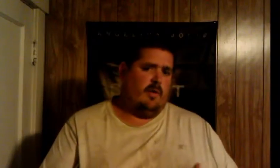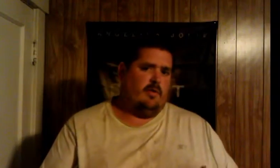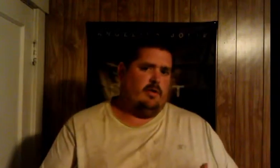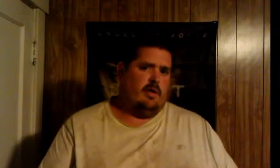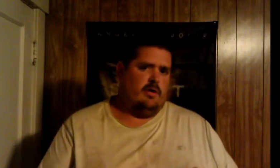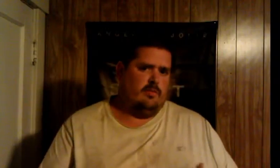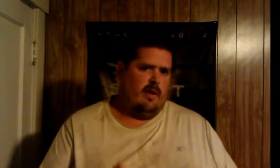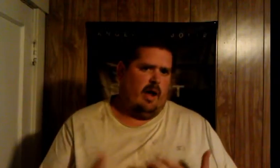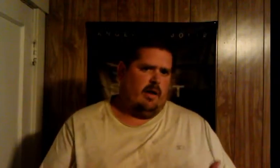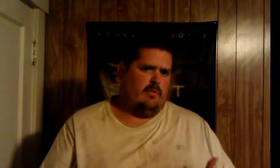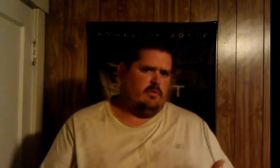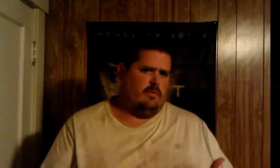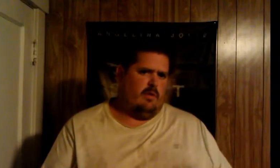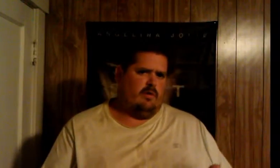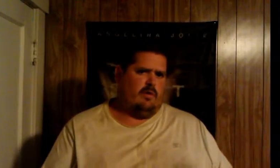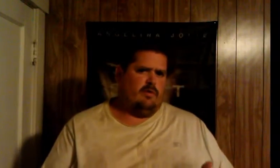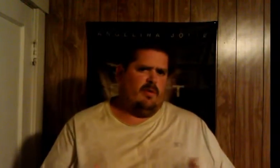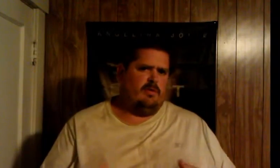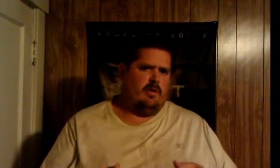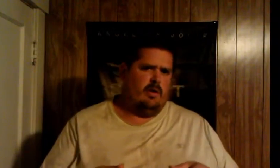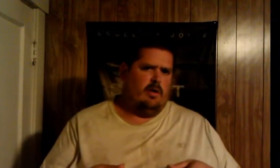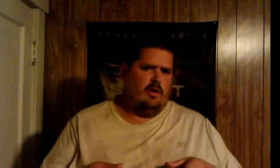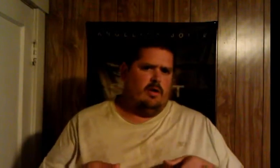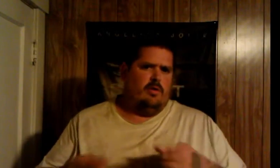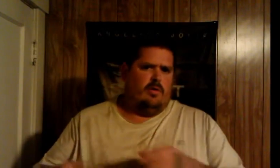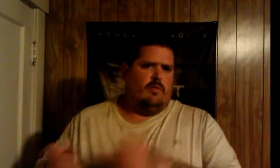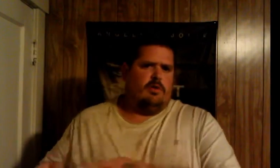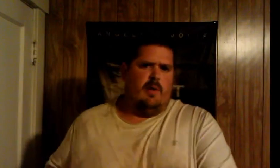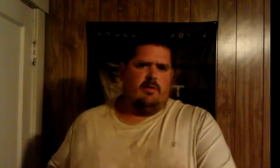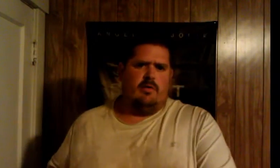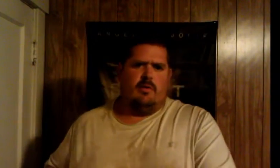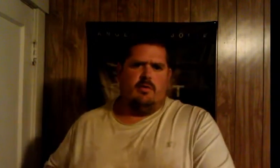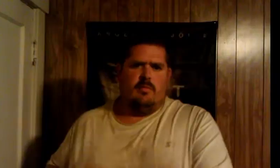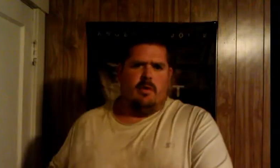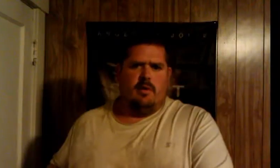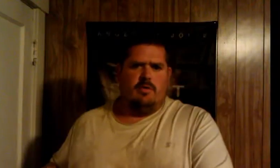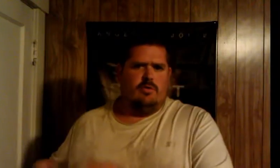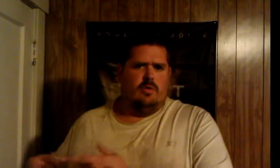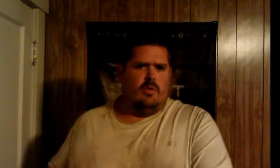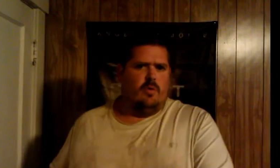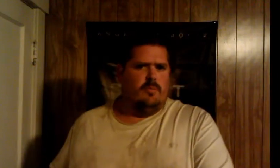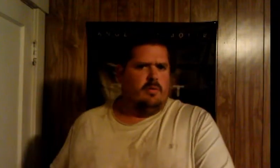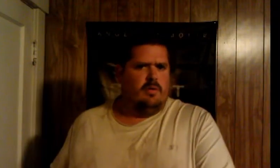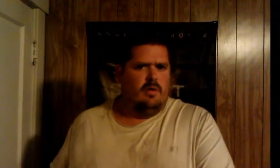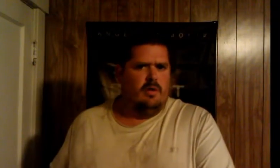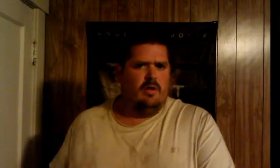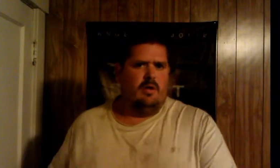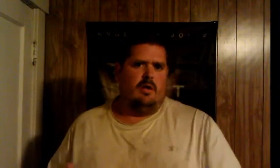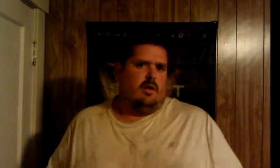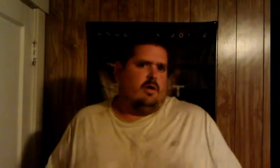i also i so i'm basically saying so basically you don't respect somebody because you don't know them